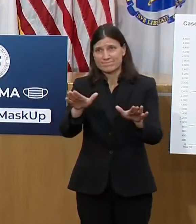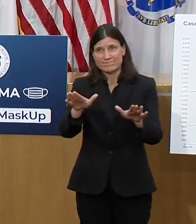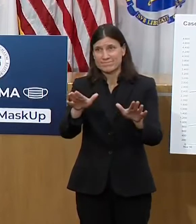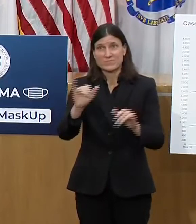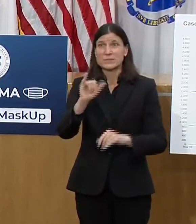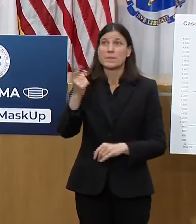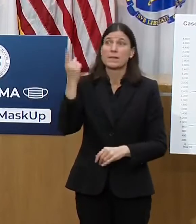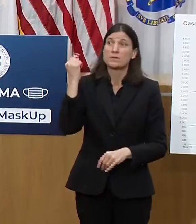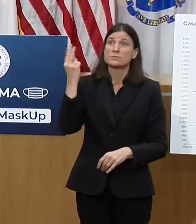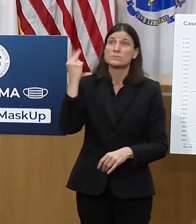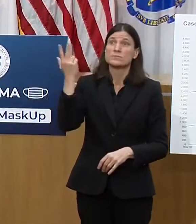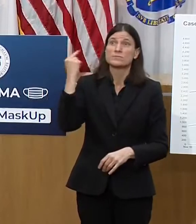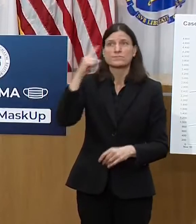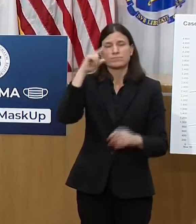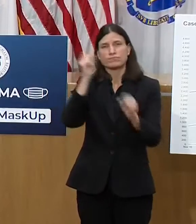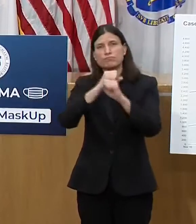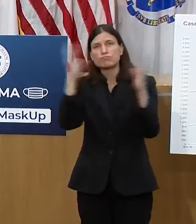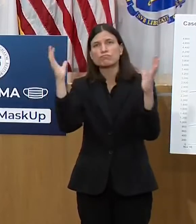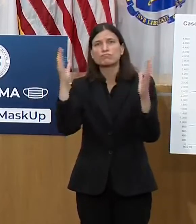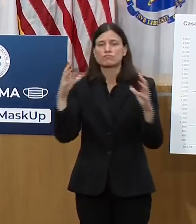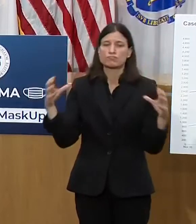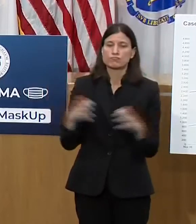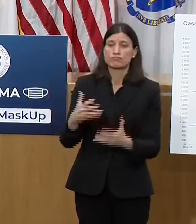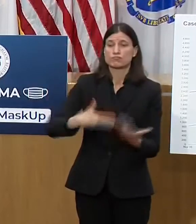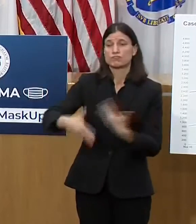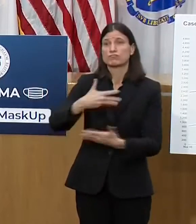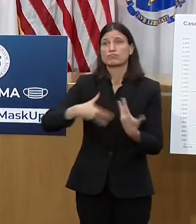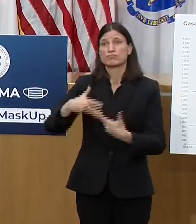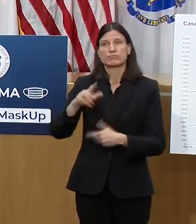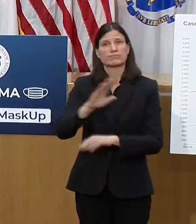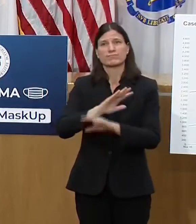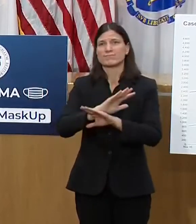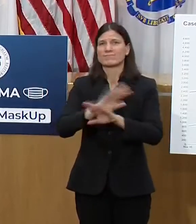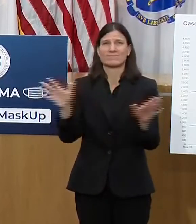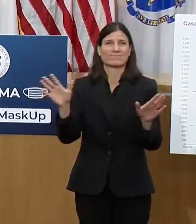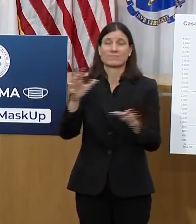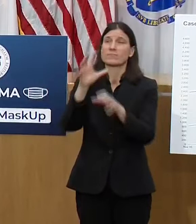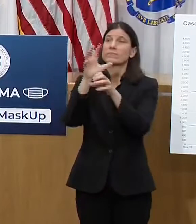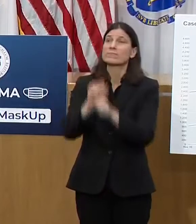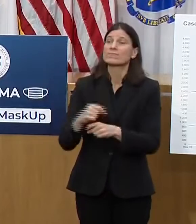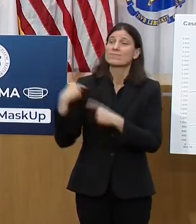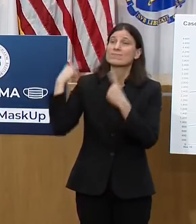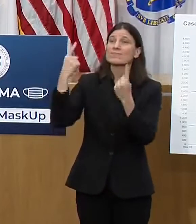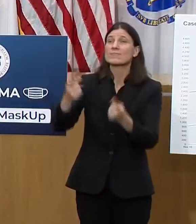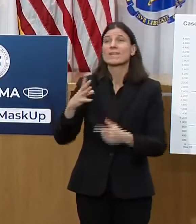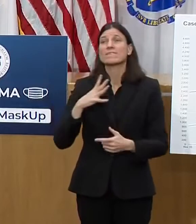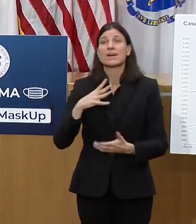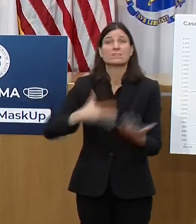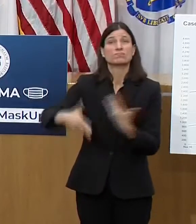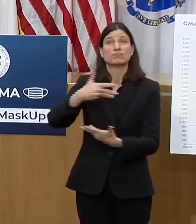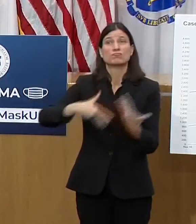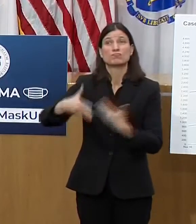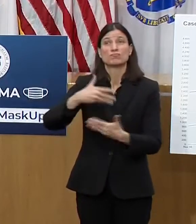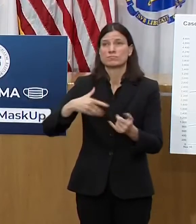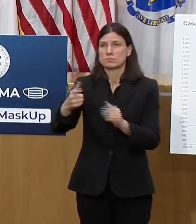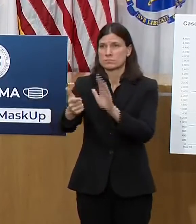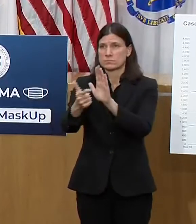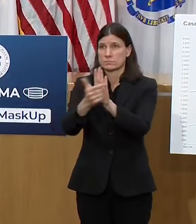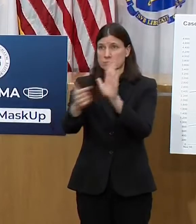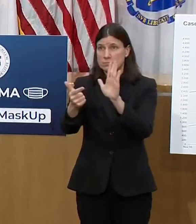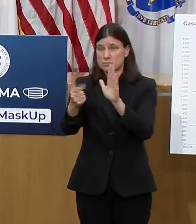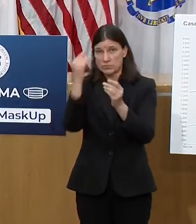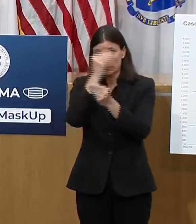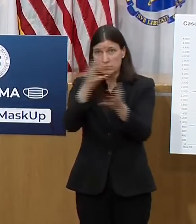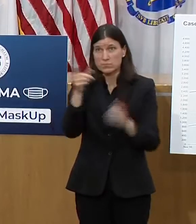Christmas, Hanukkah, Kwanzaa, New Year's Eve, they simply can't and for most people won't be the